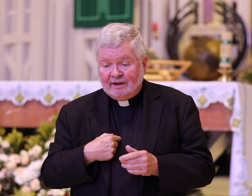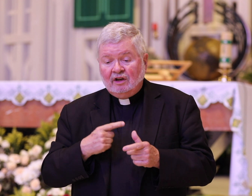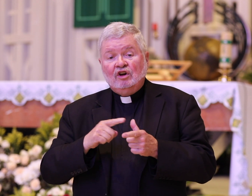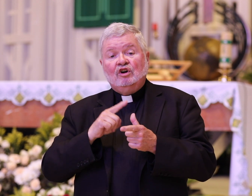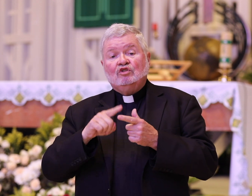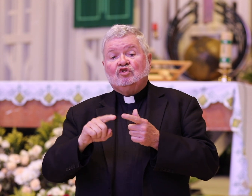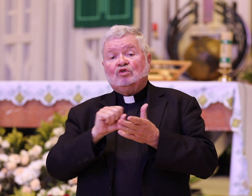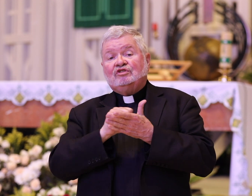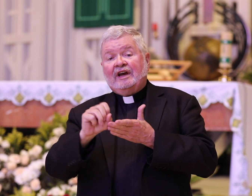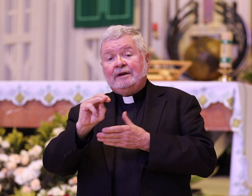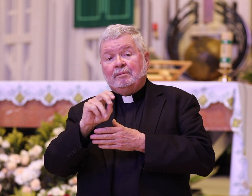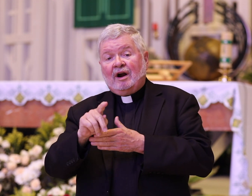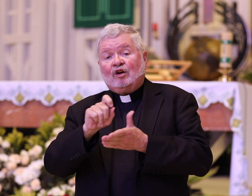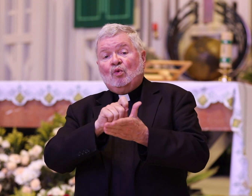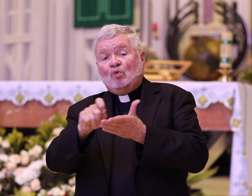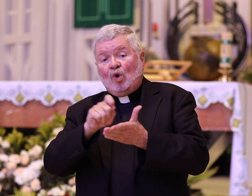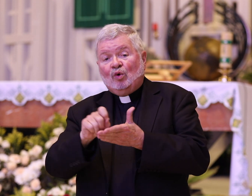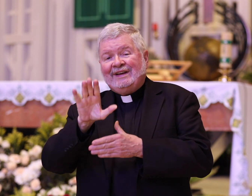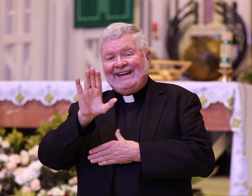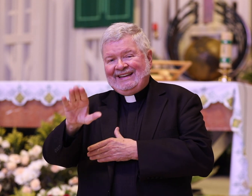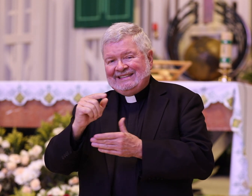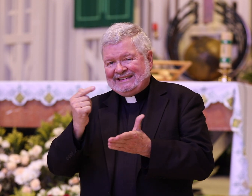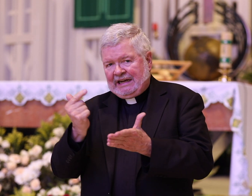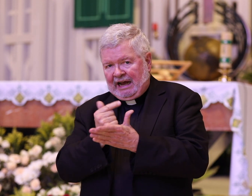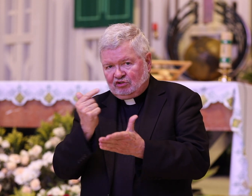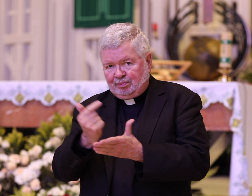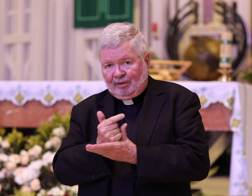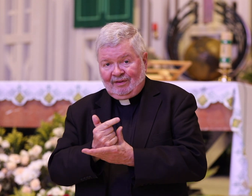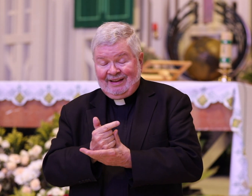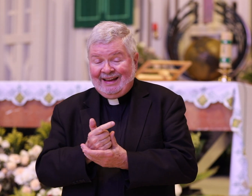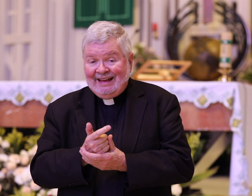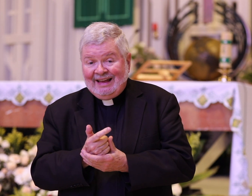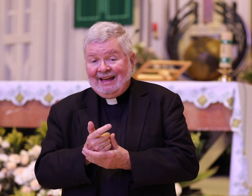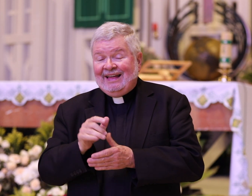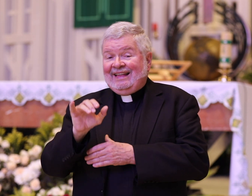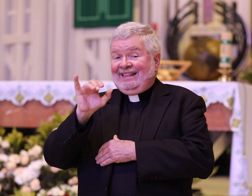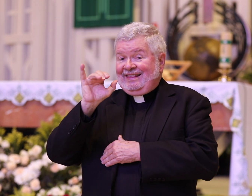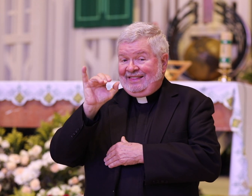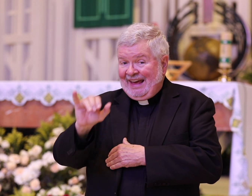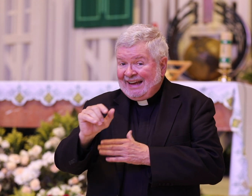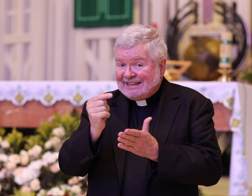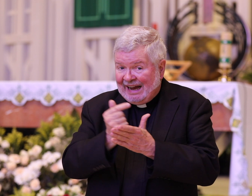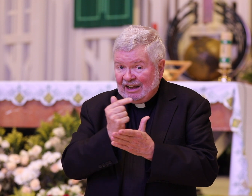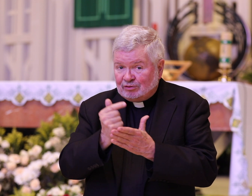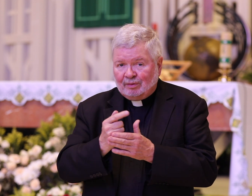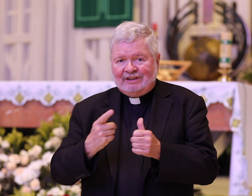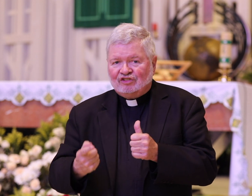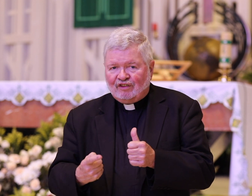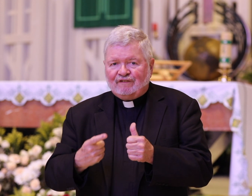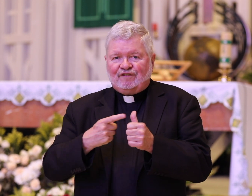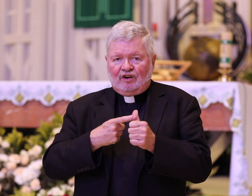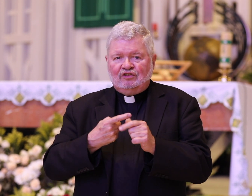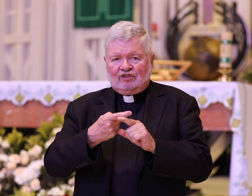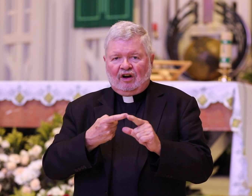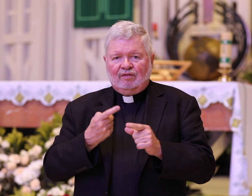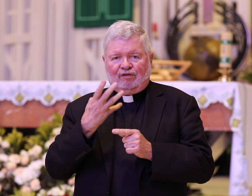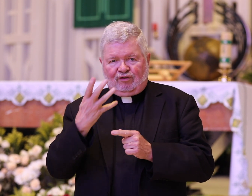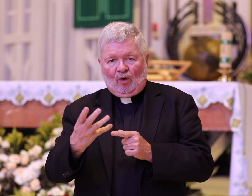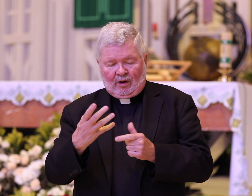so st. Mark wrote his gospel that gospel is the first of the four